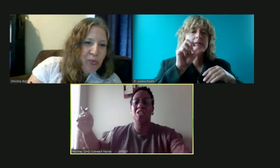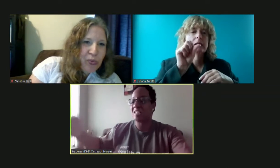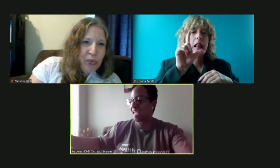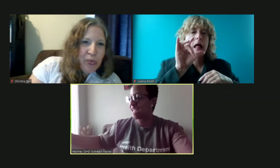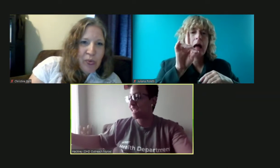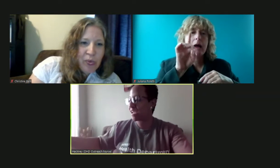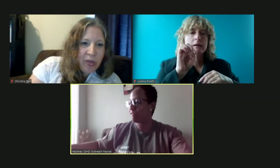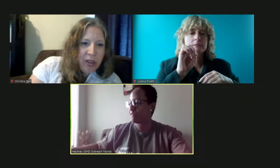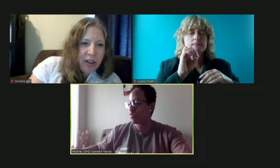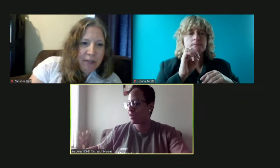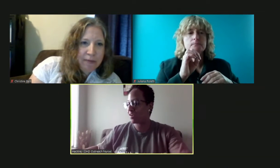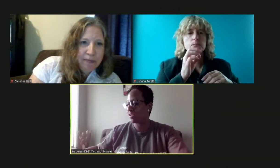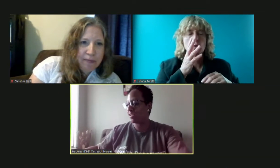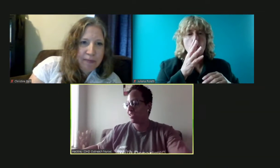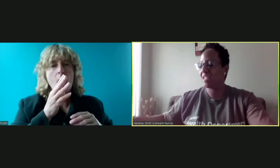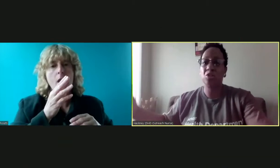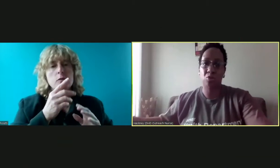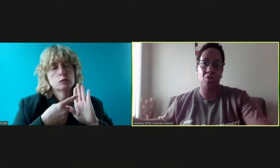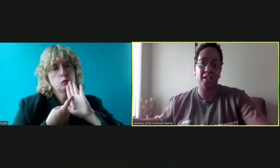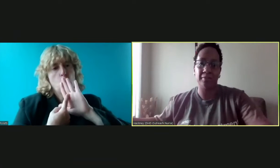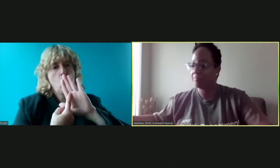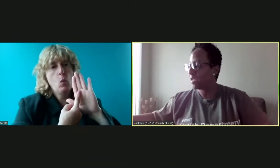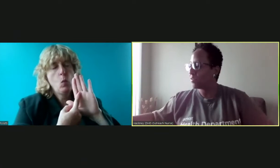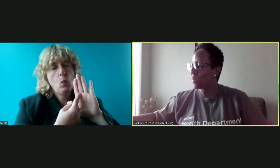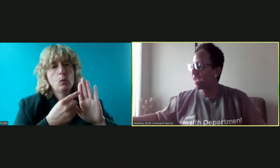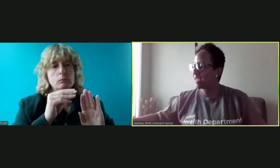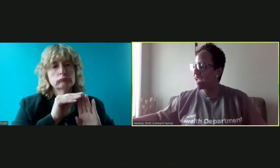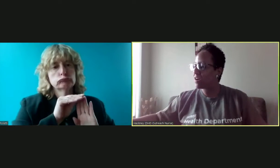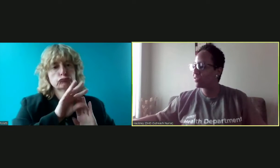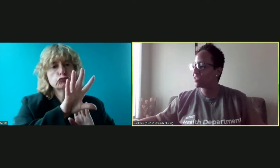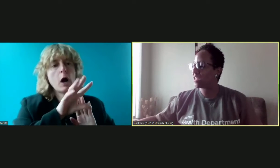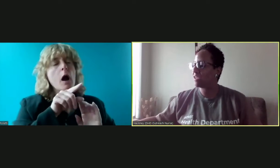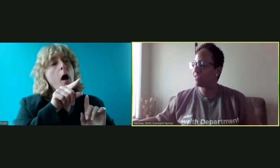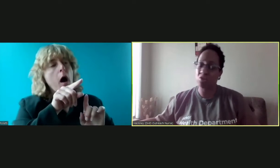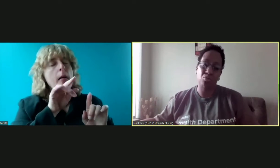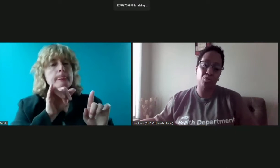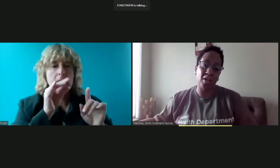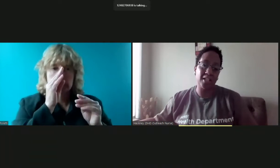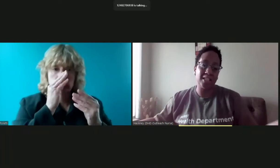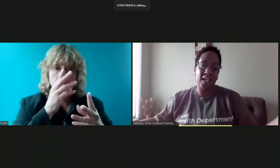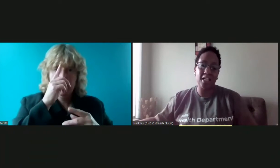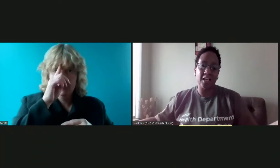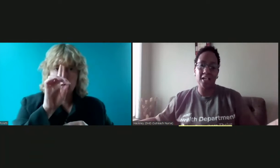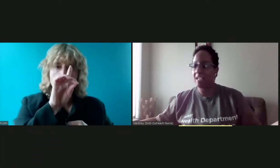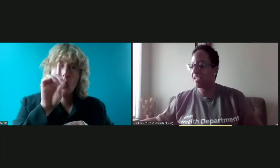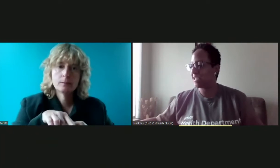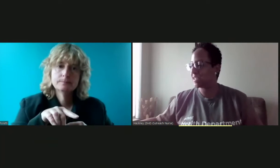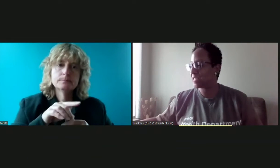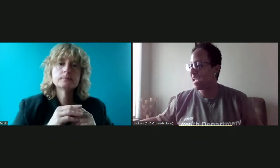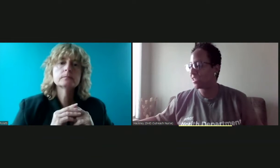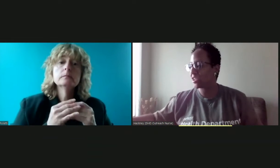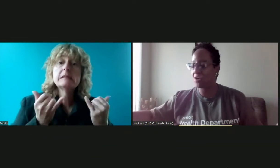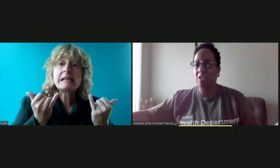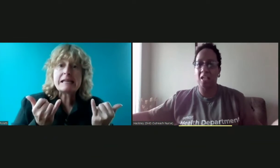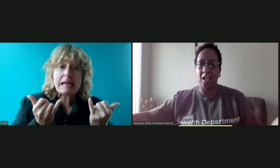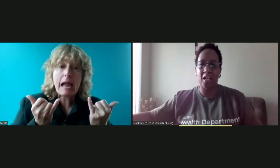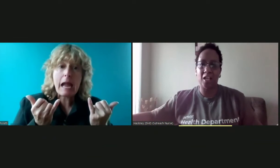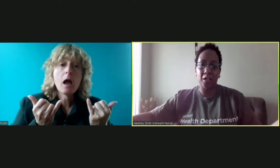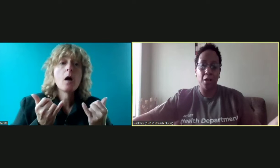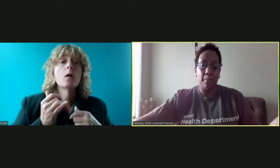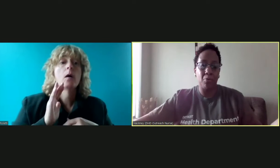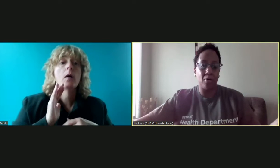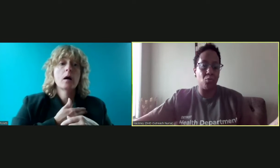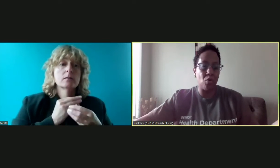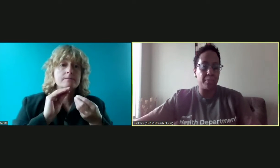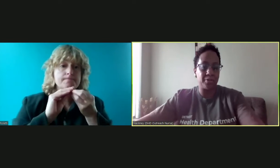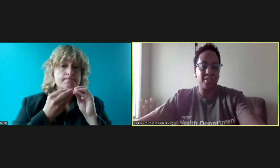the data for detroit right now the city of detroit data is at 38